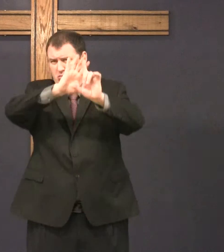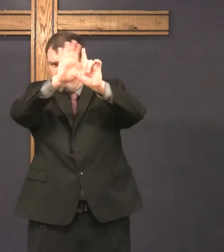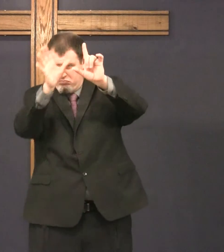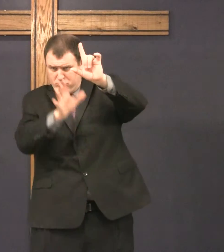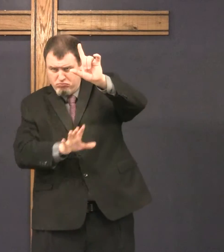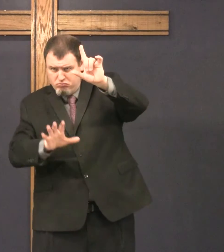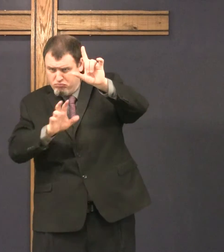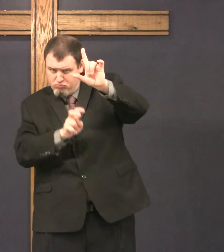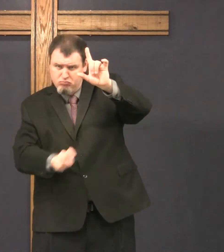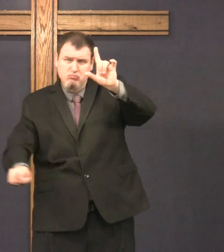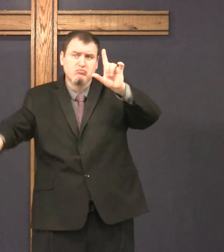Israel.